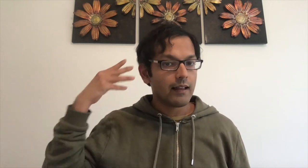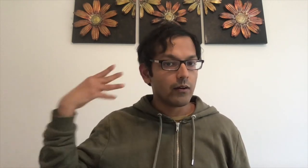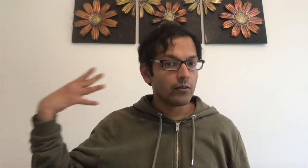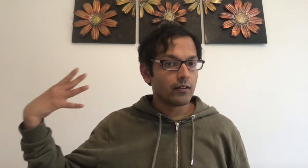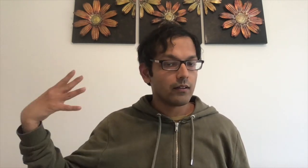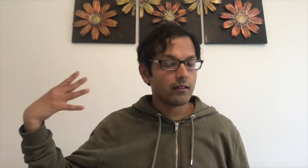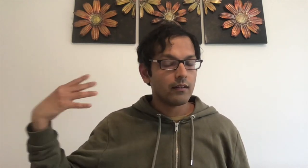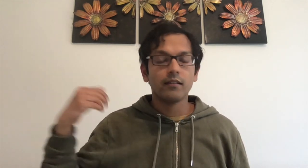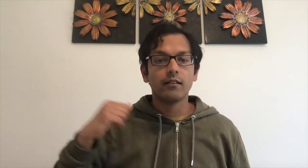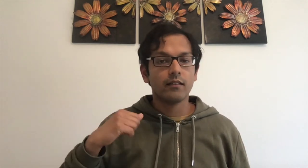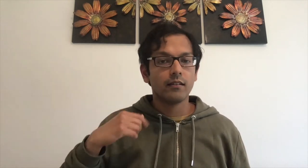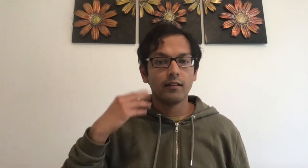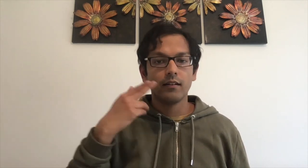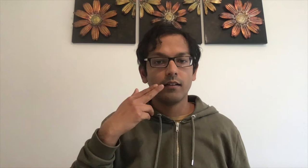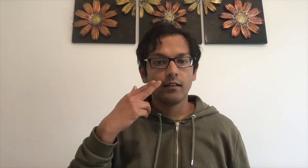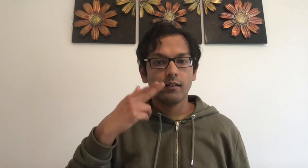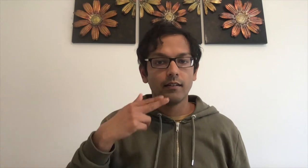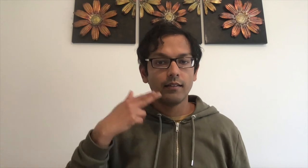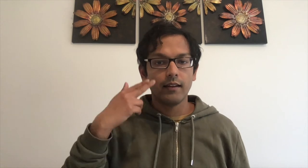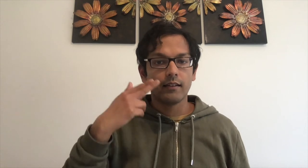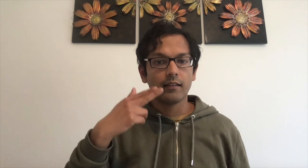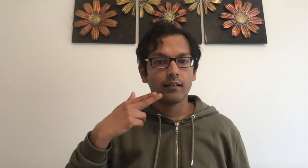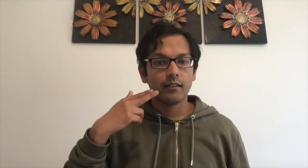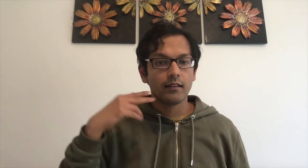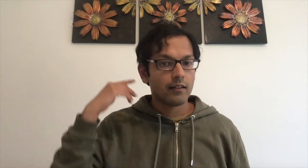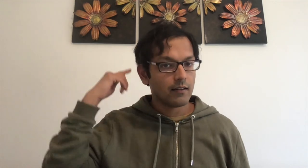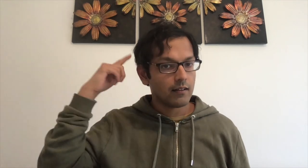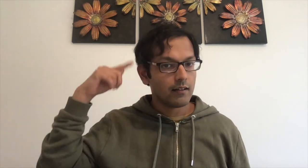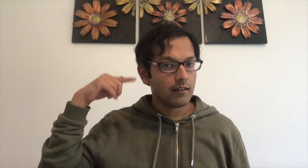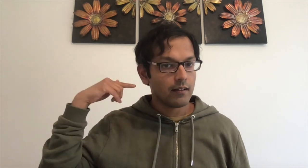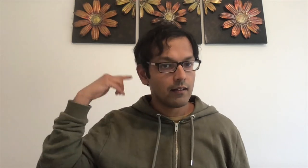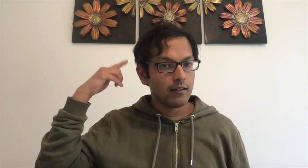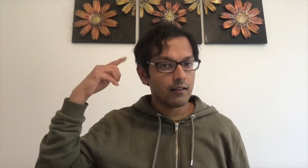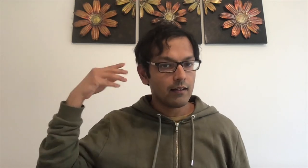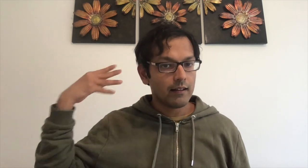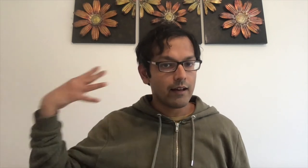loud. loud, sing, loud.